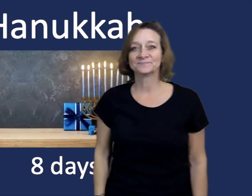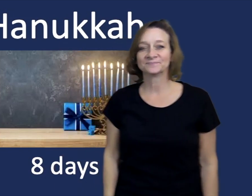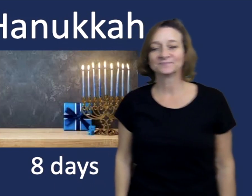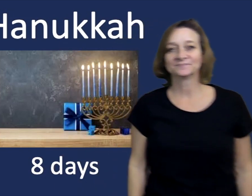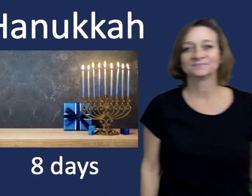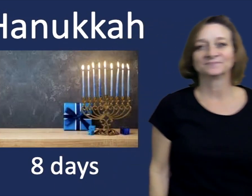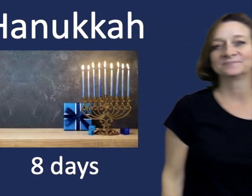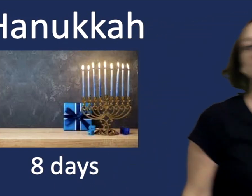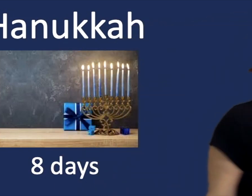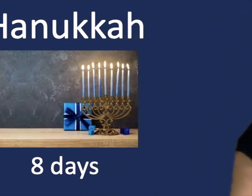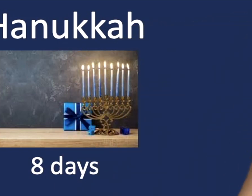calendar.